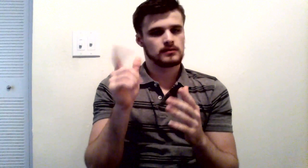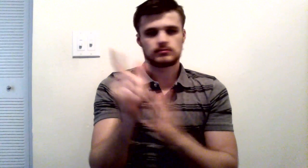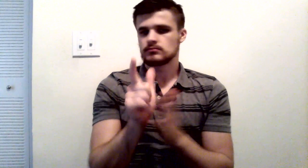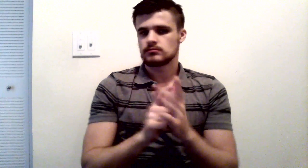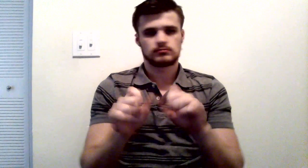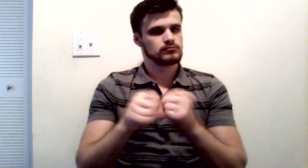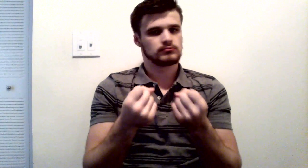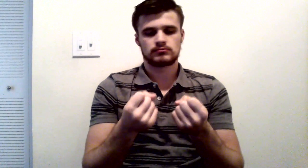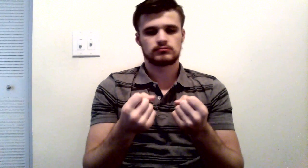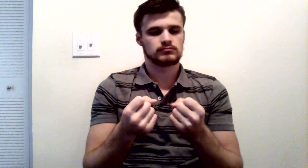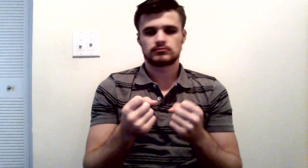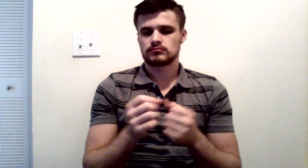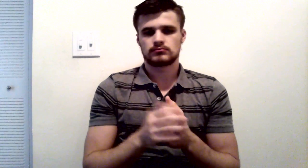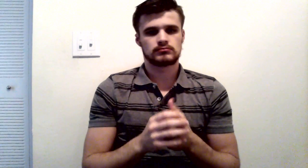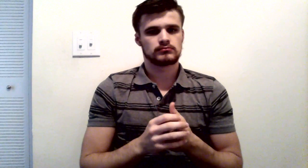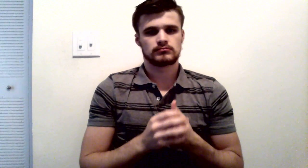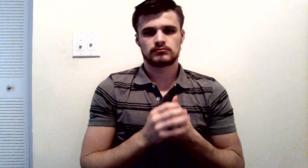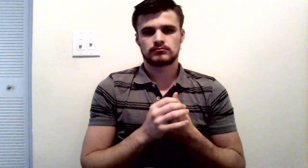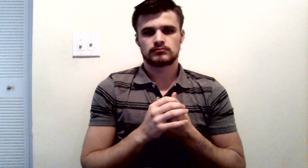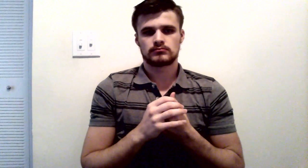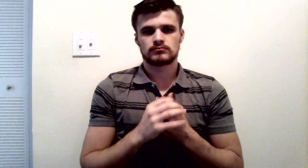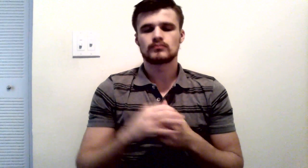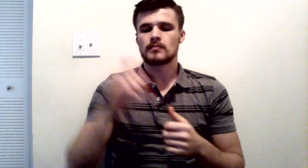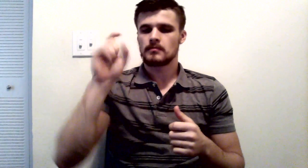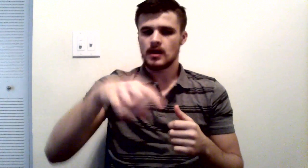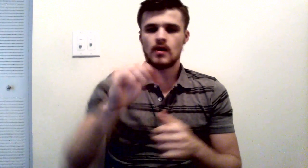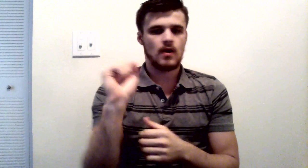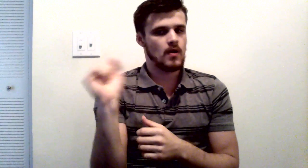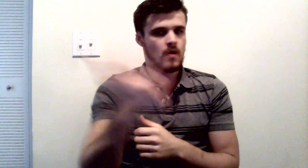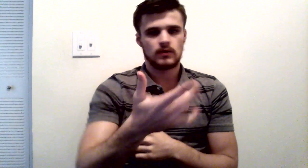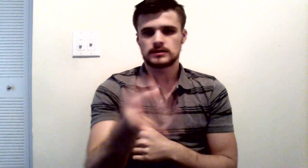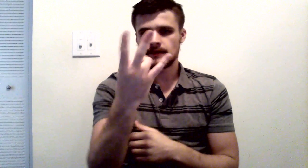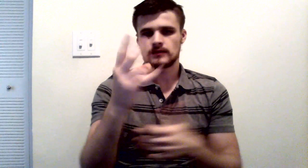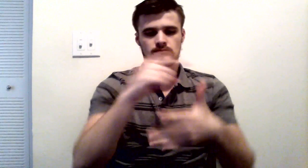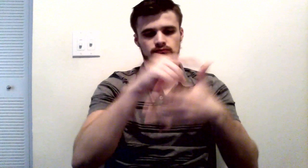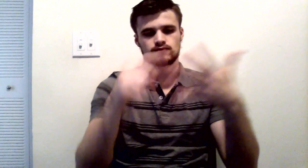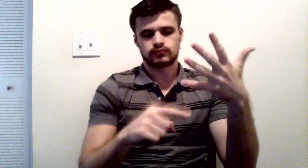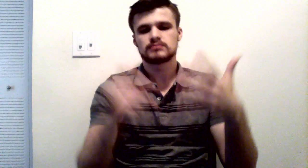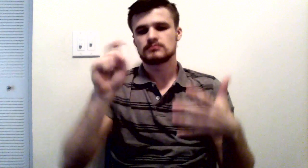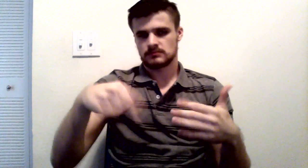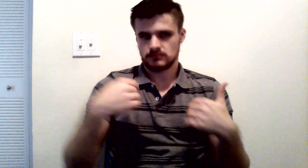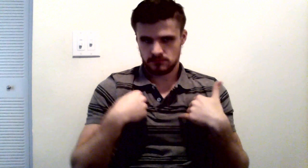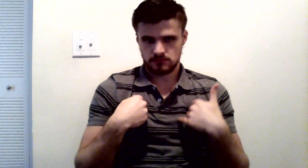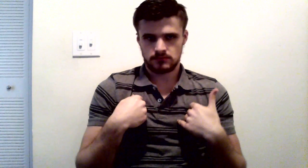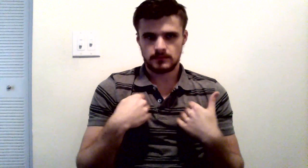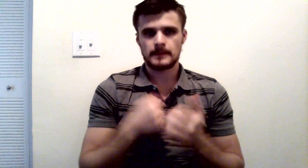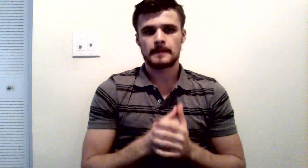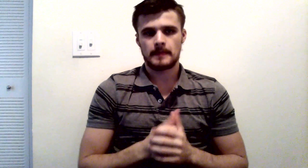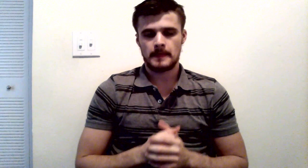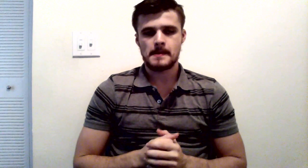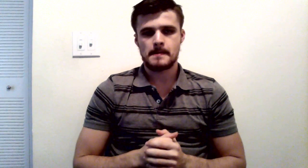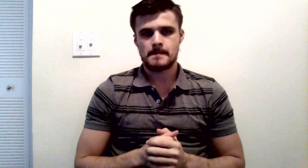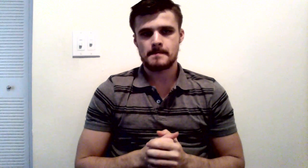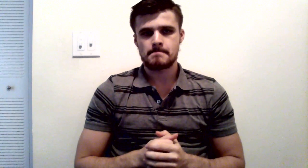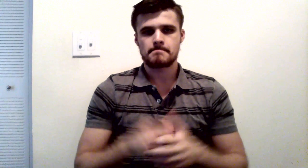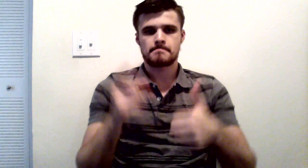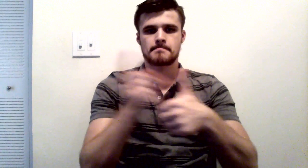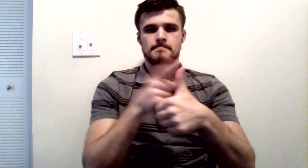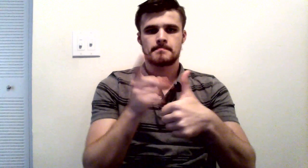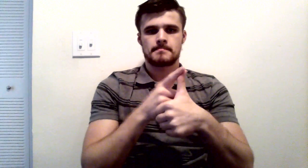elements, all seven elements must be proven beyond the reasonable doubt in our system of justice. The first one, mens rea,